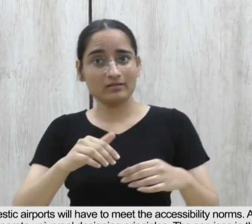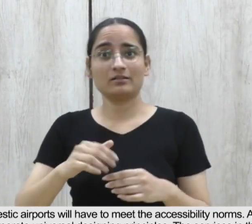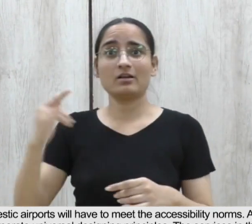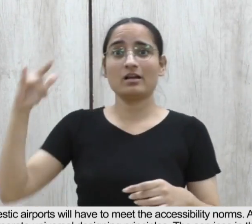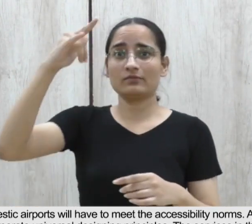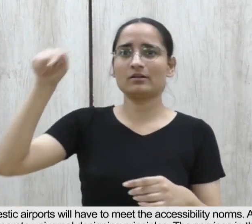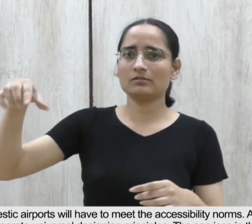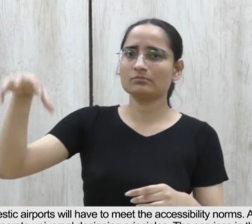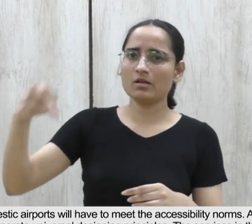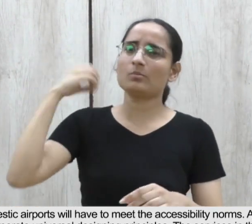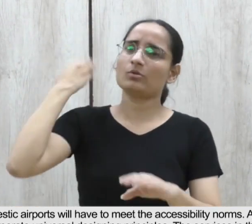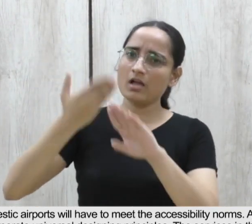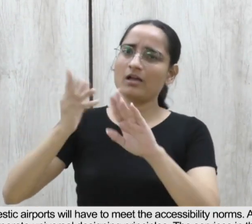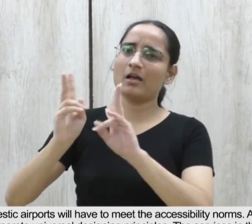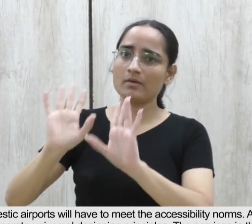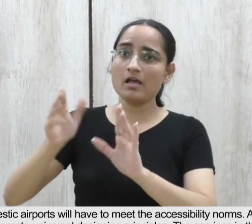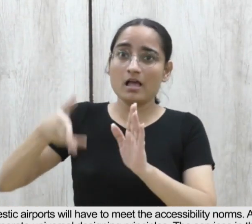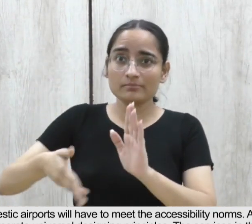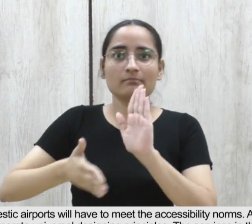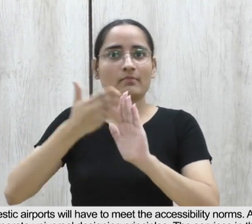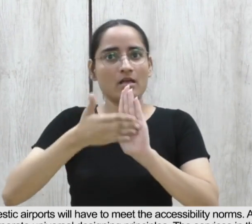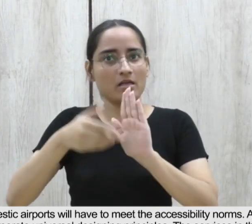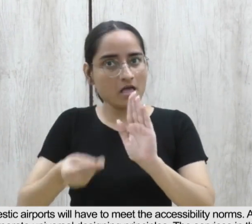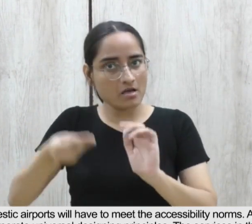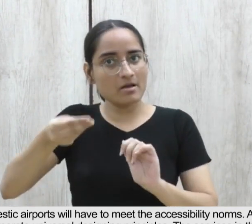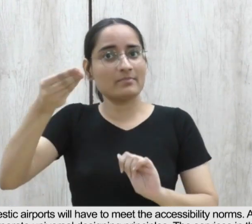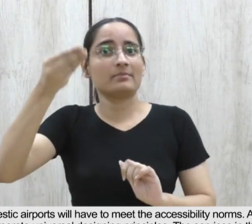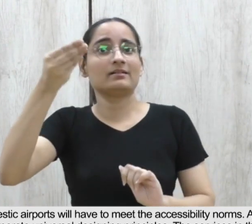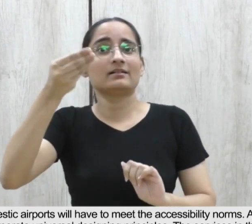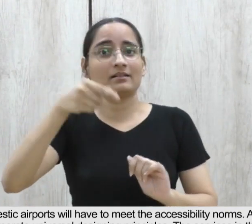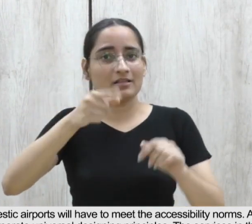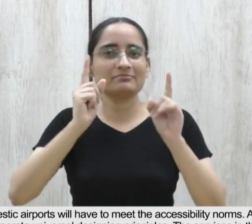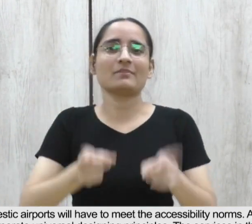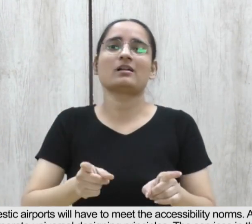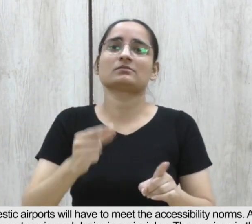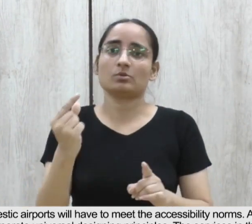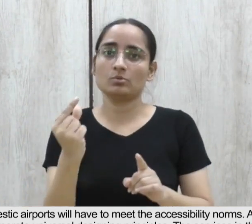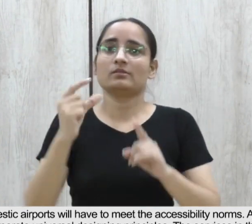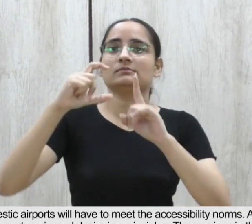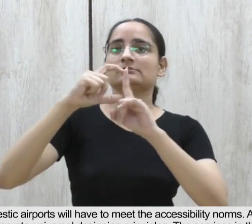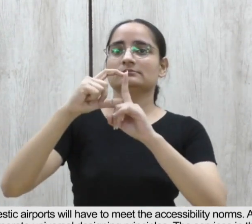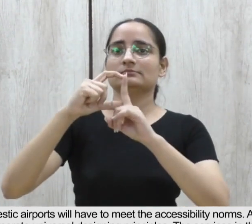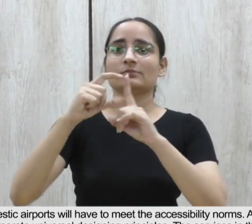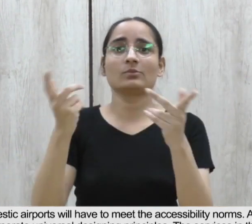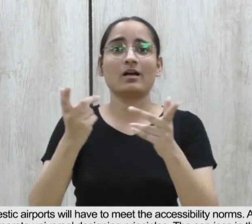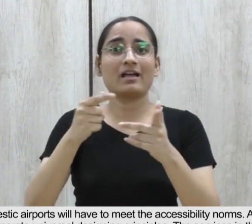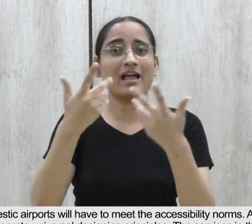airports will have to meet the accessibility norms. All